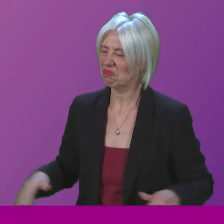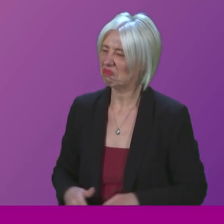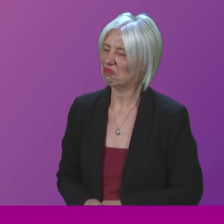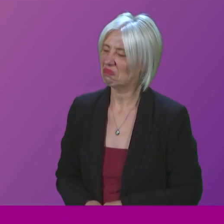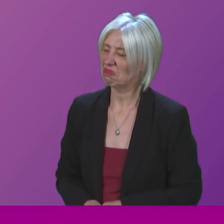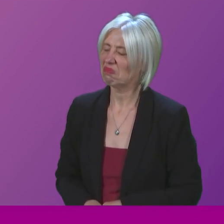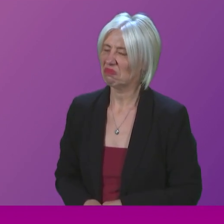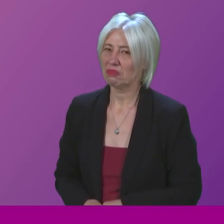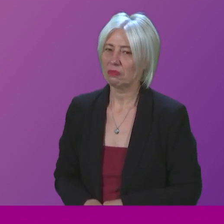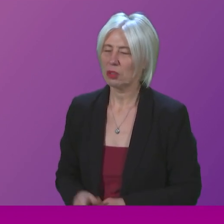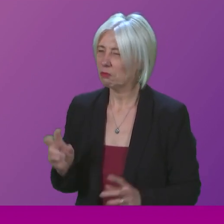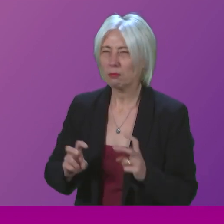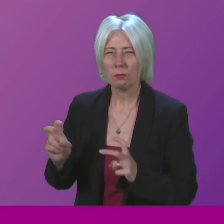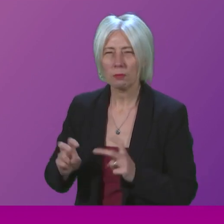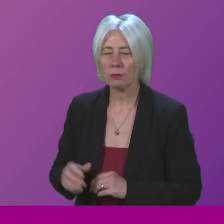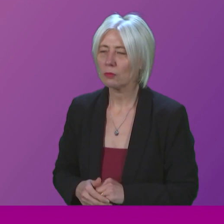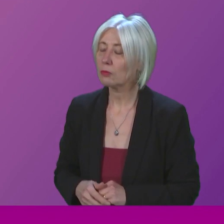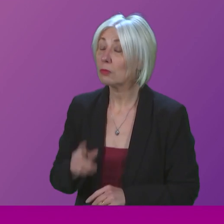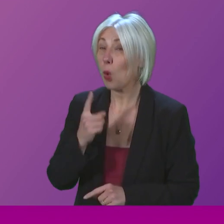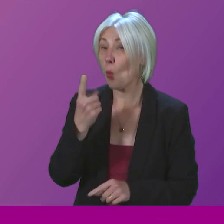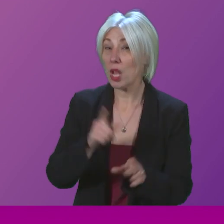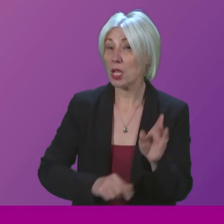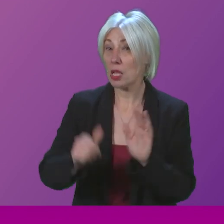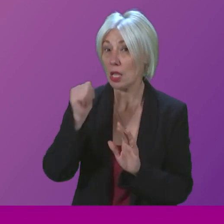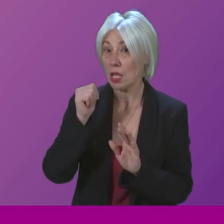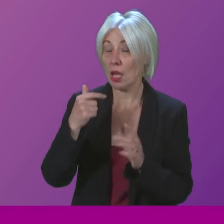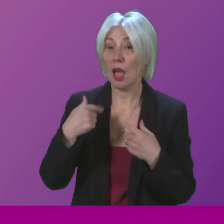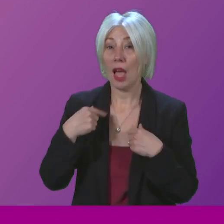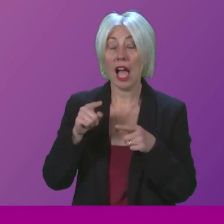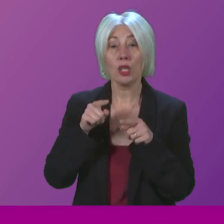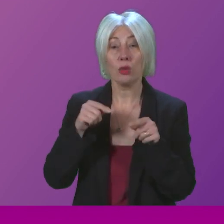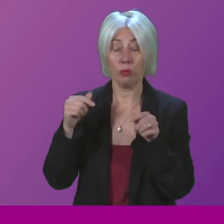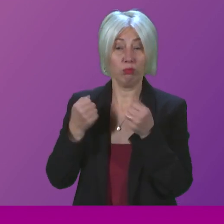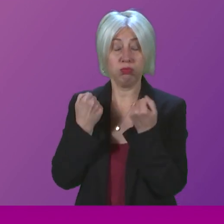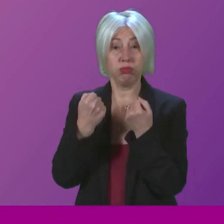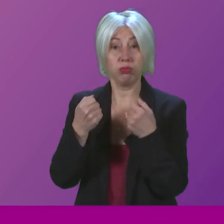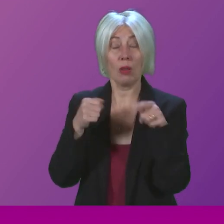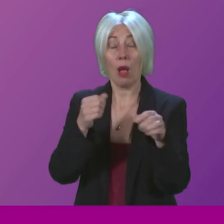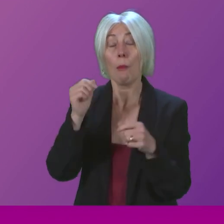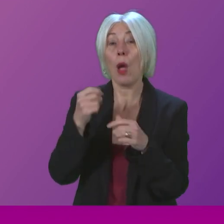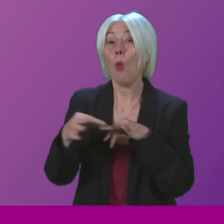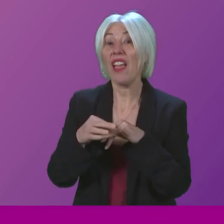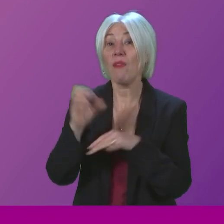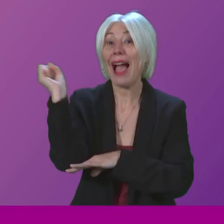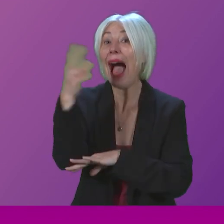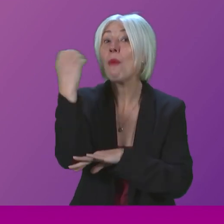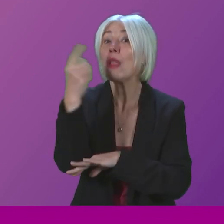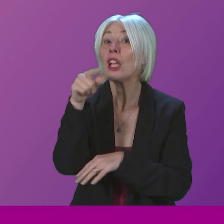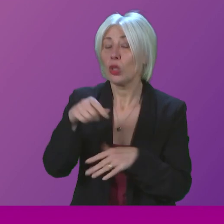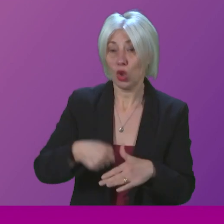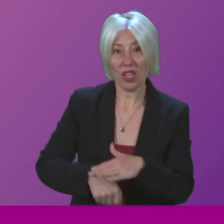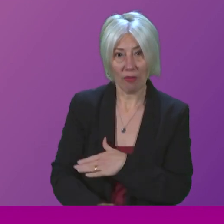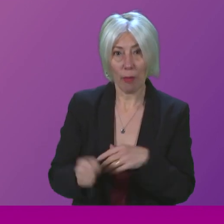When it was just over a year ago I had to follow my wife in an ambulance as she gave birth, when it was just over a year ago